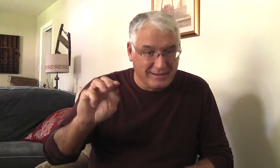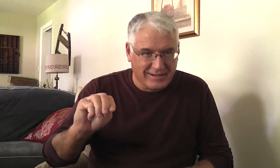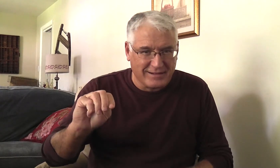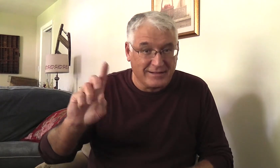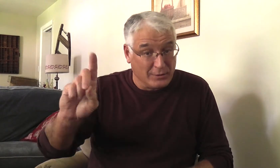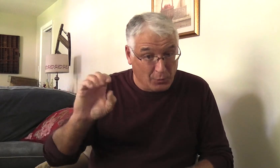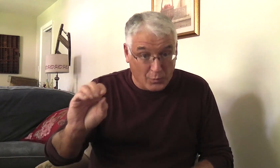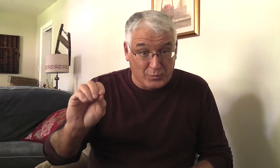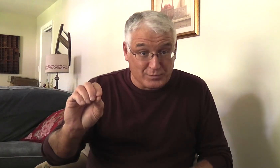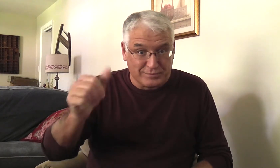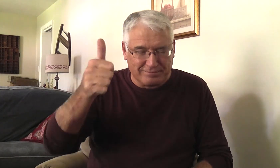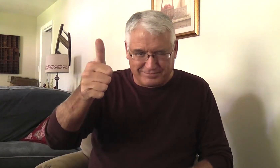Quorum Dio